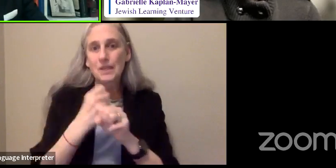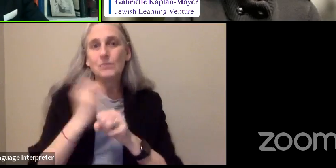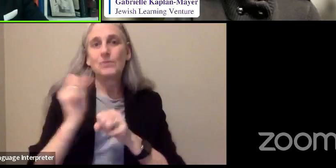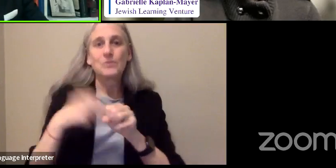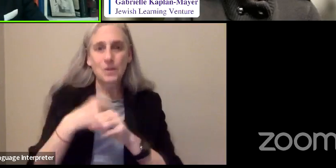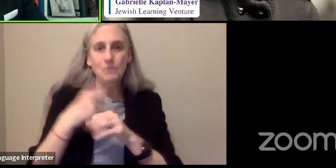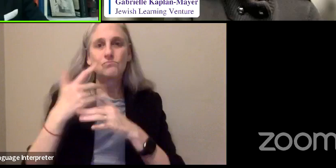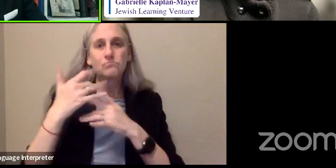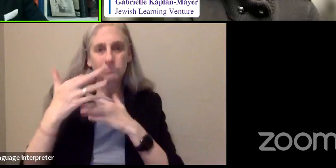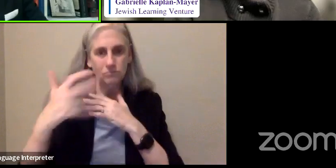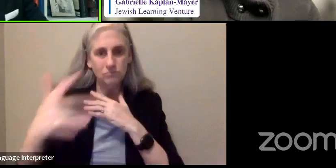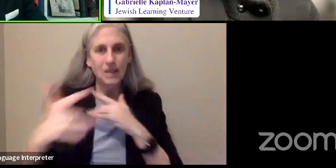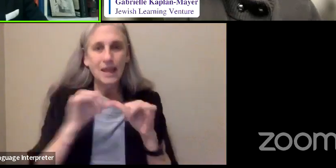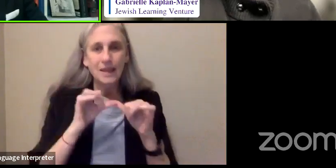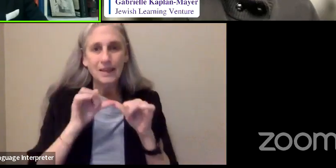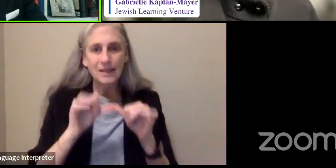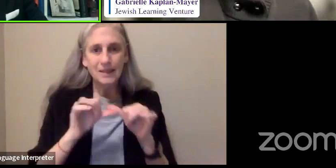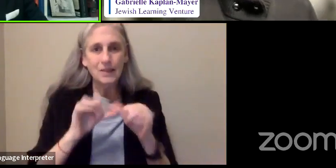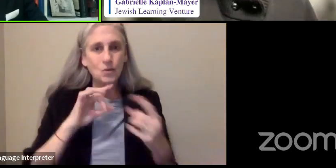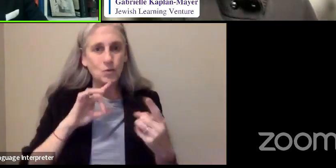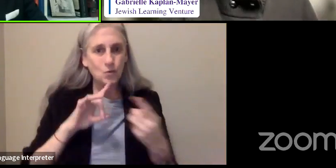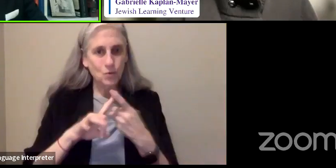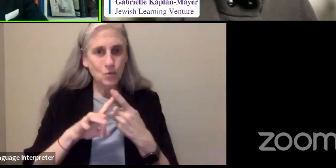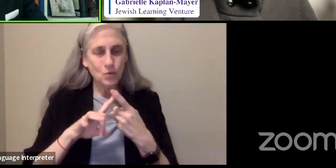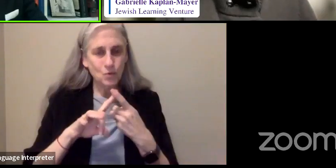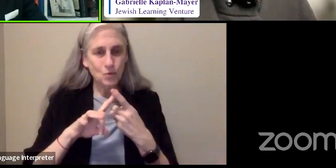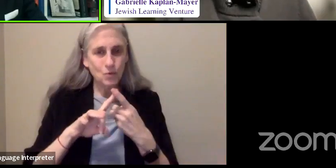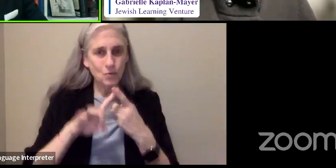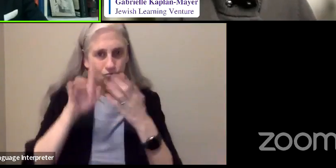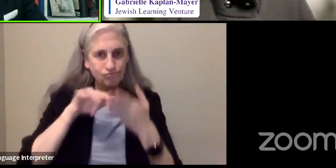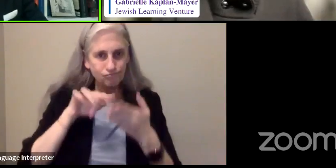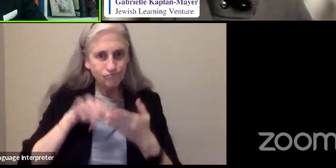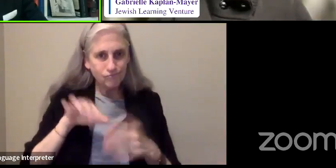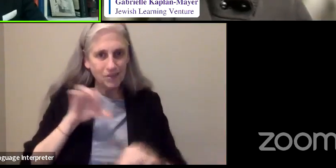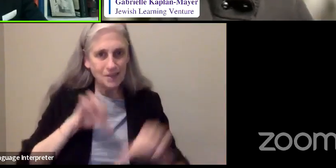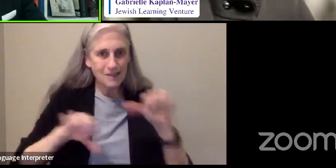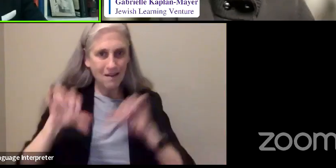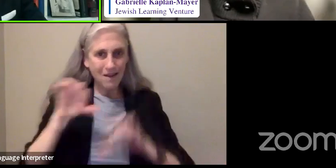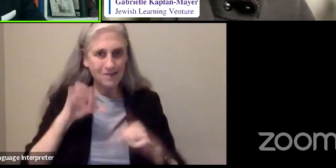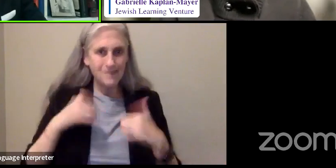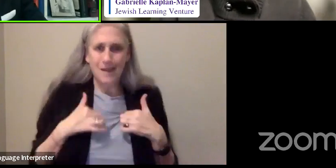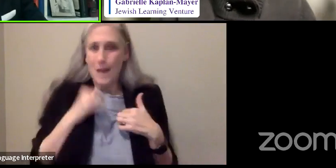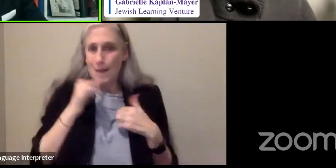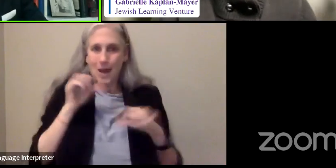pursue the science as best I could, not being a scientist.